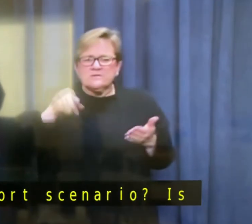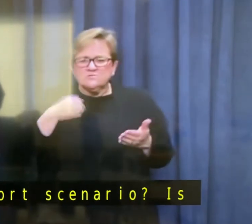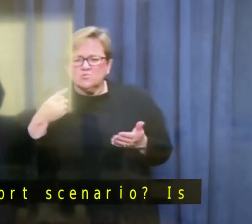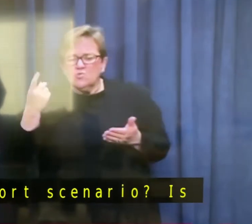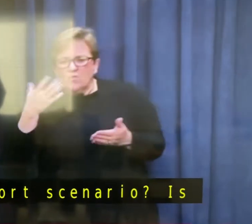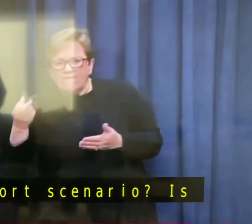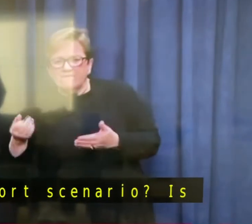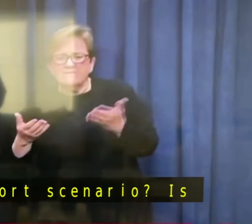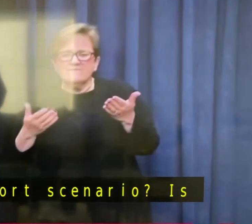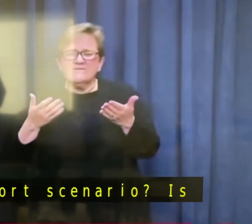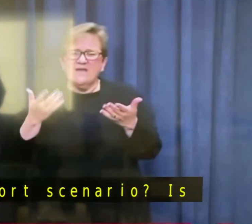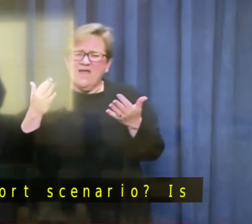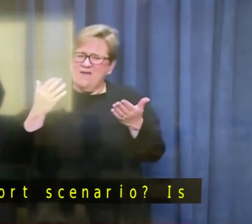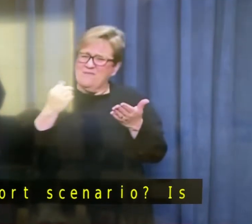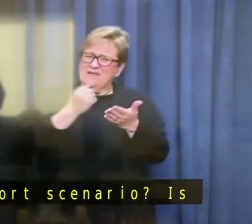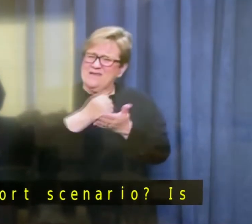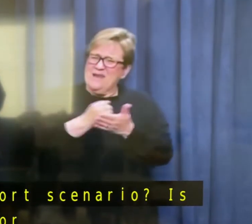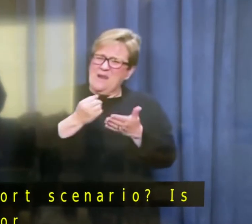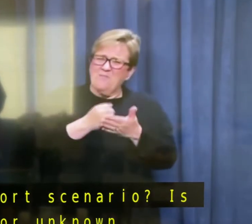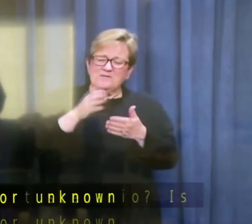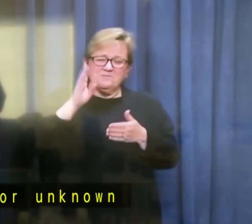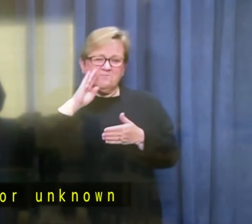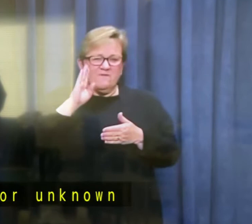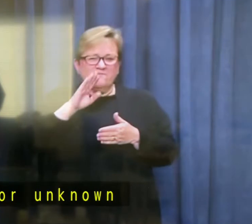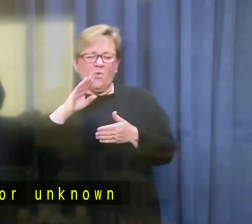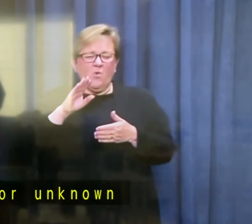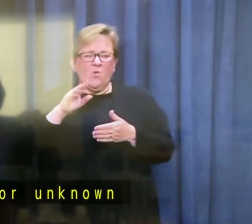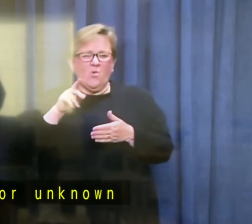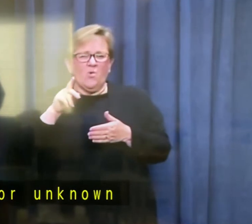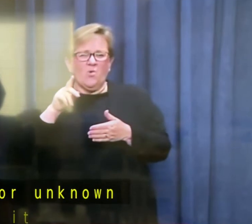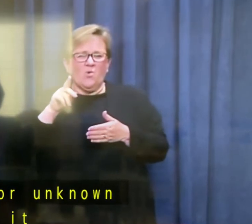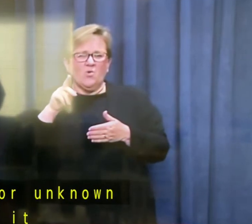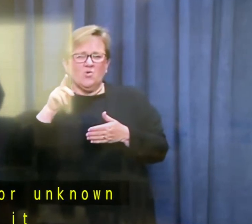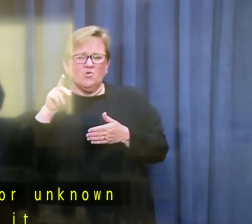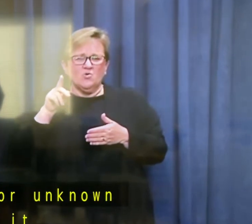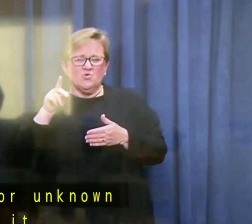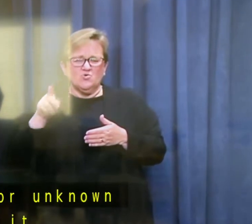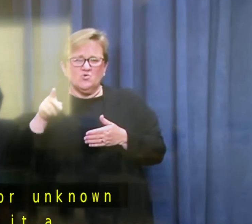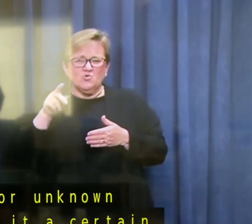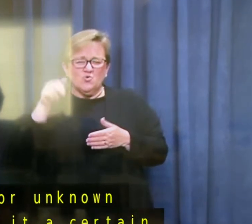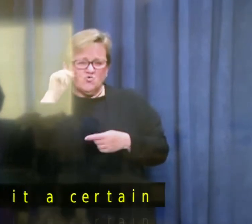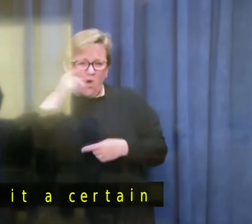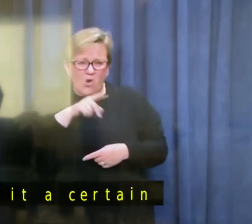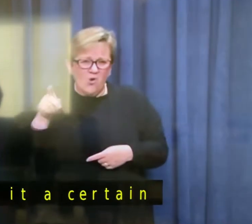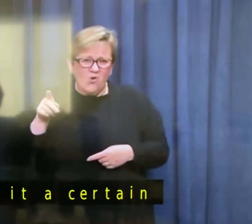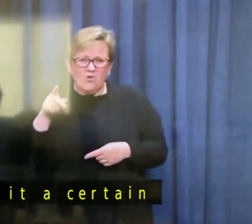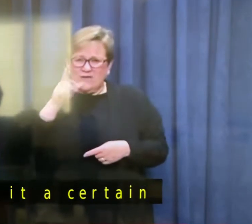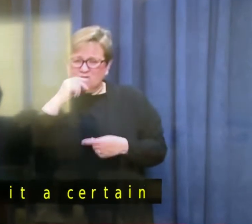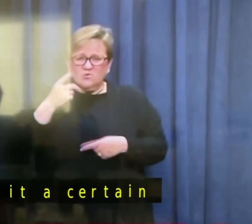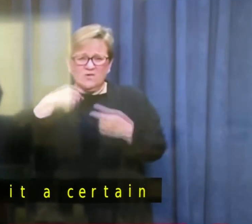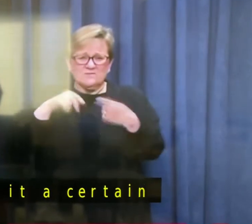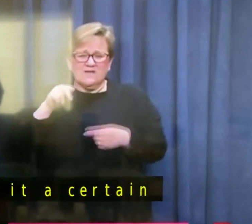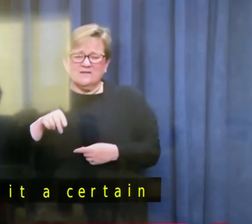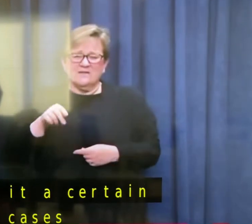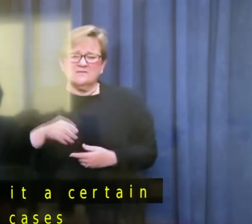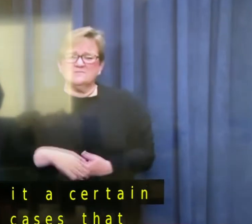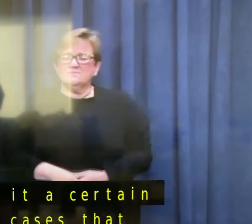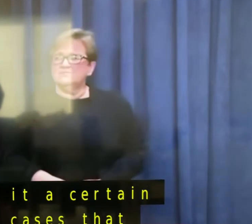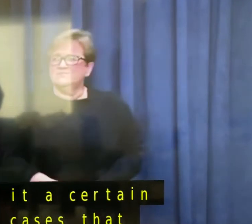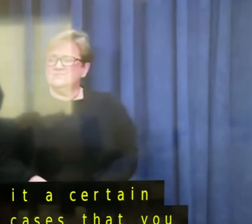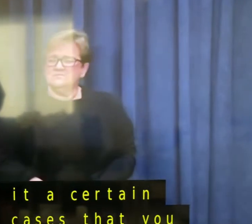just a certain number of community cases that you have traced or can you shed any light on that? Well,